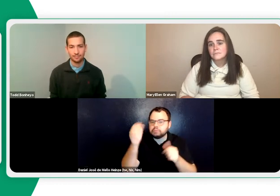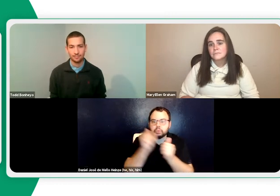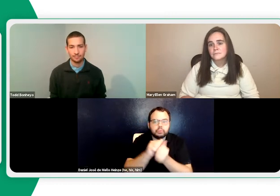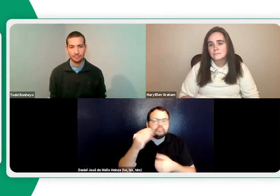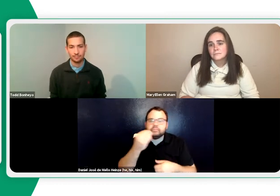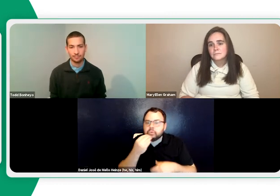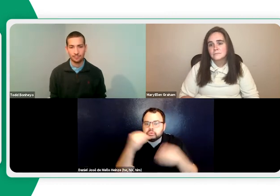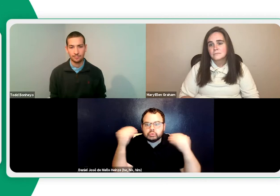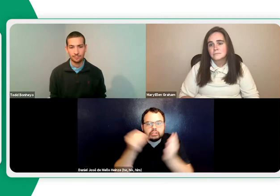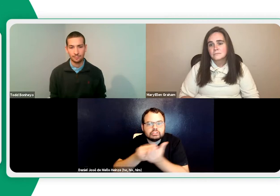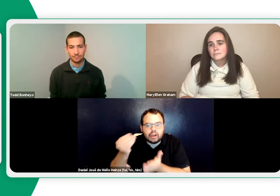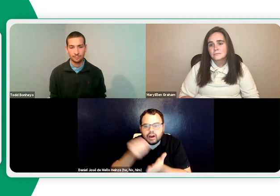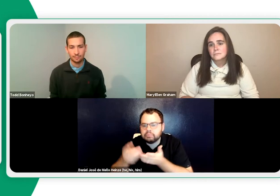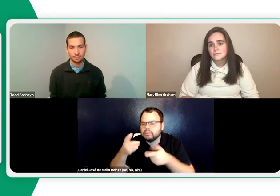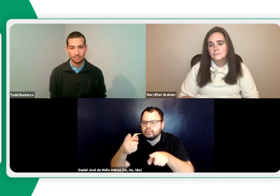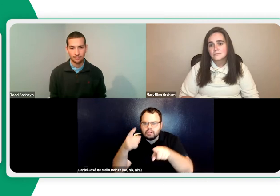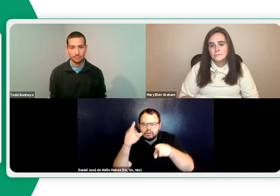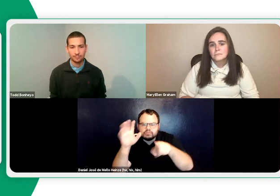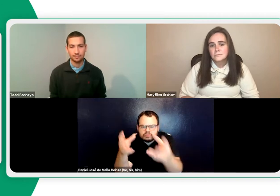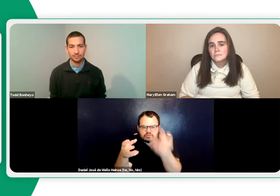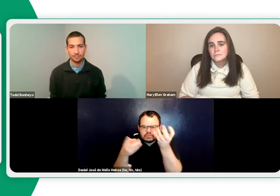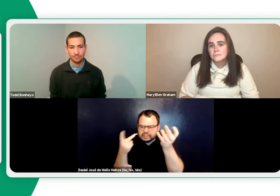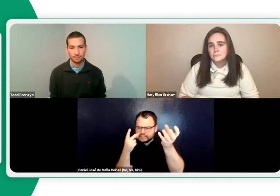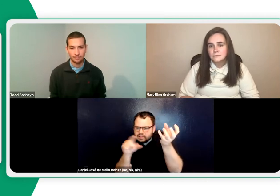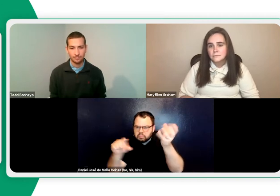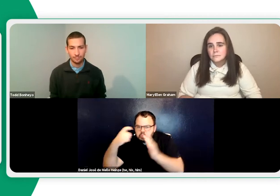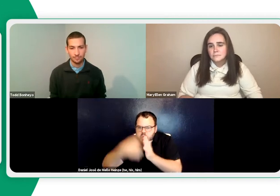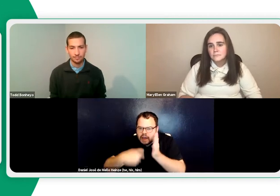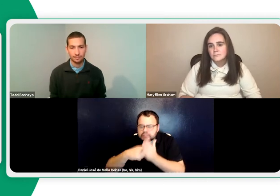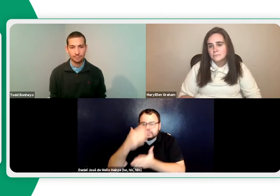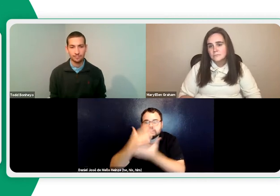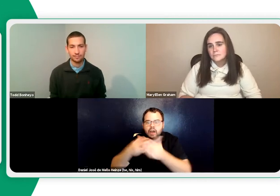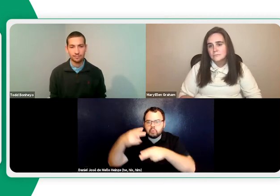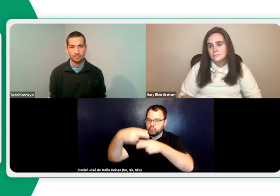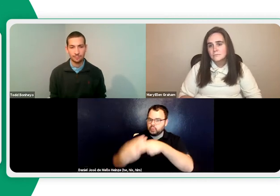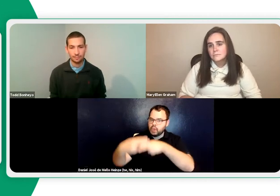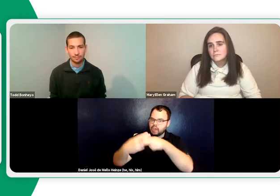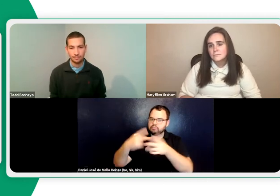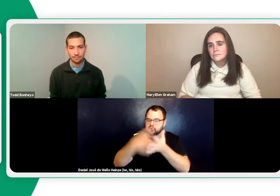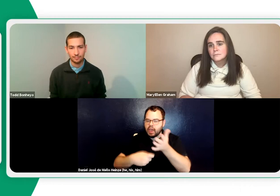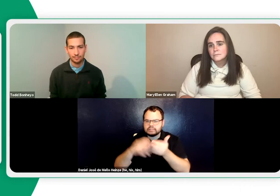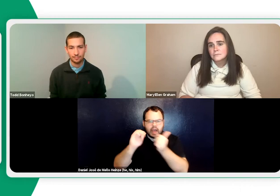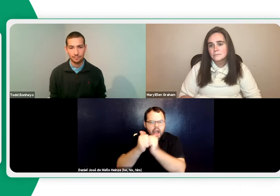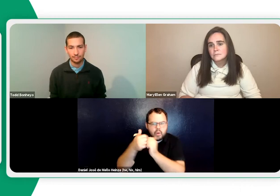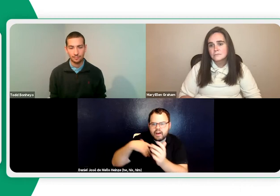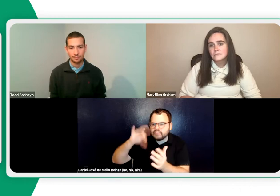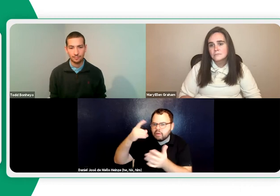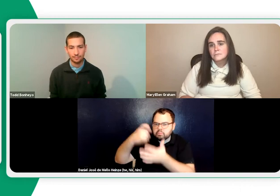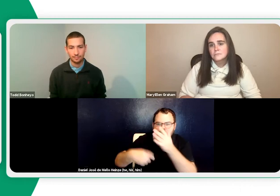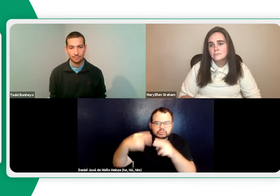connections and they realize, you know, what it all entails. Same thing going to a grocery store. You show a piece of fruit and then